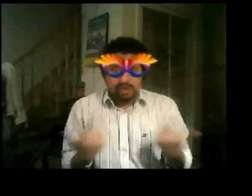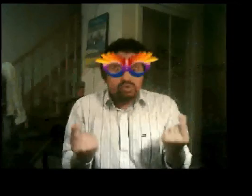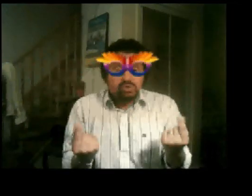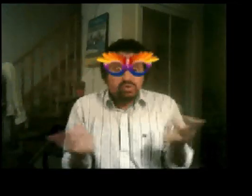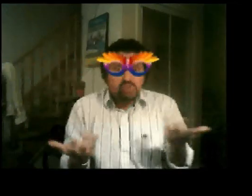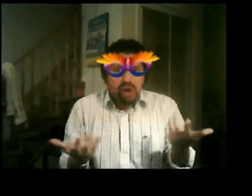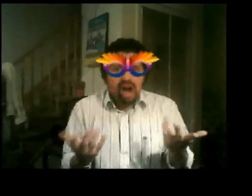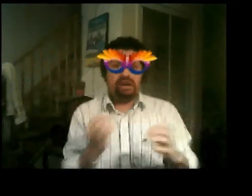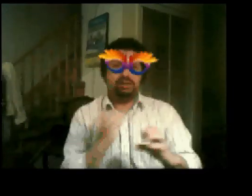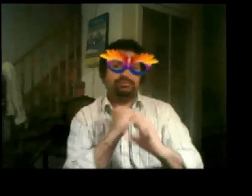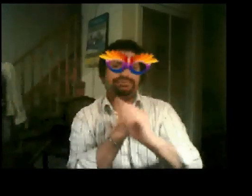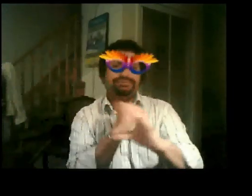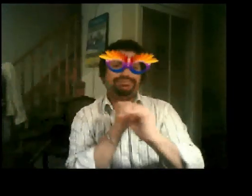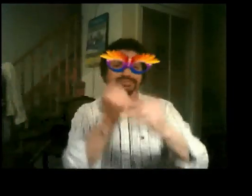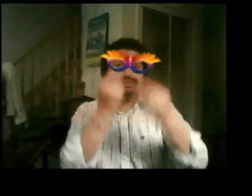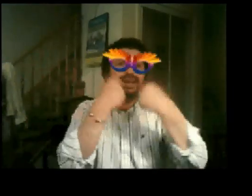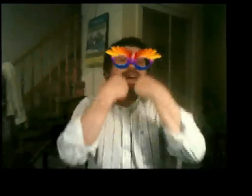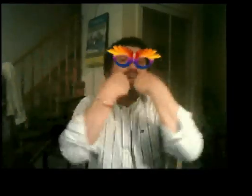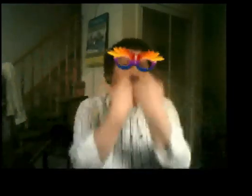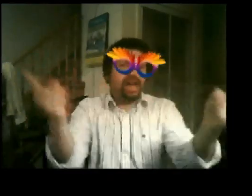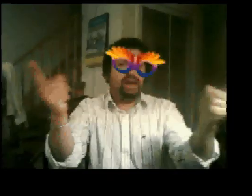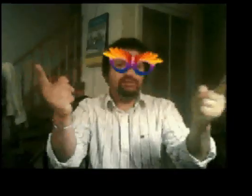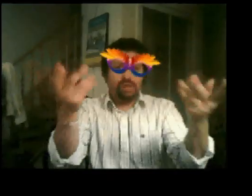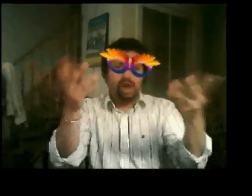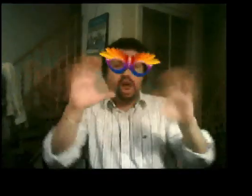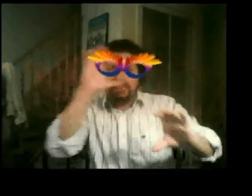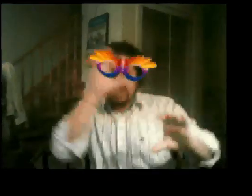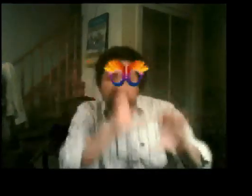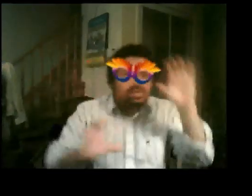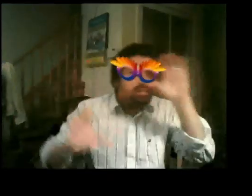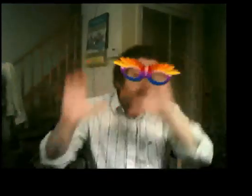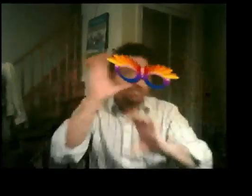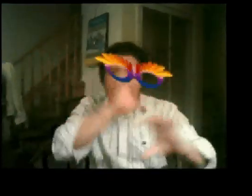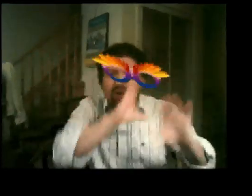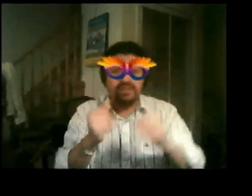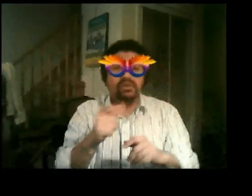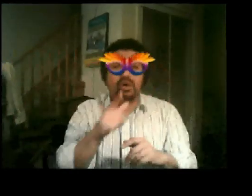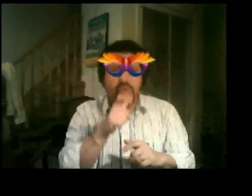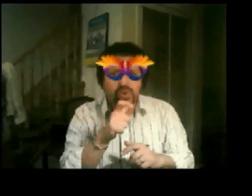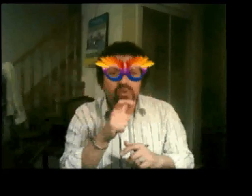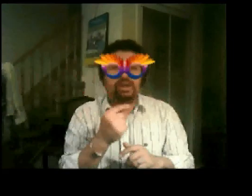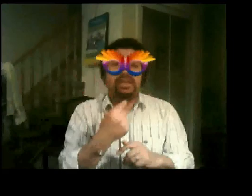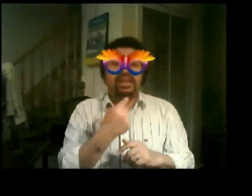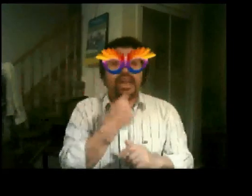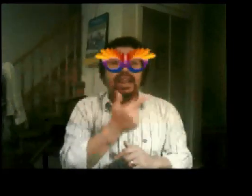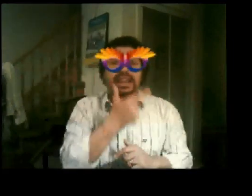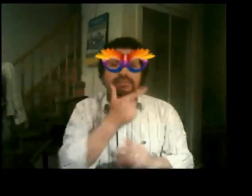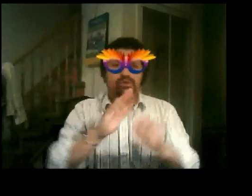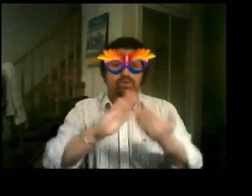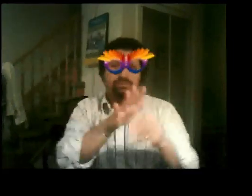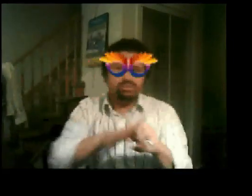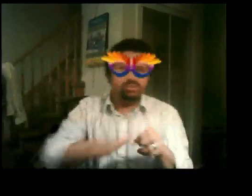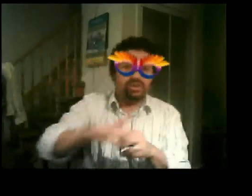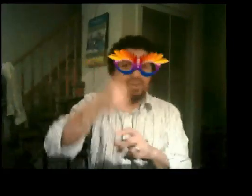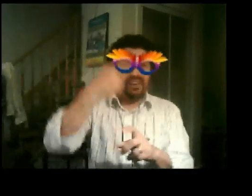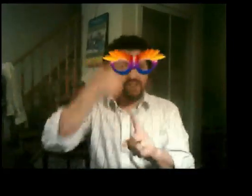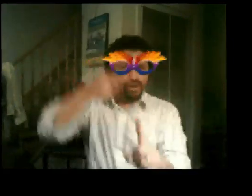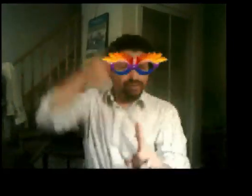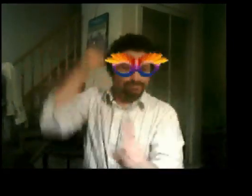want to go higher? Get closer to the fire I don't know what you're waiting for Under the strobe